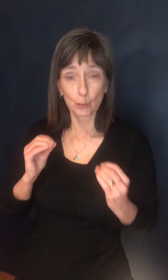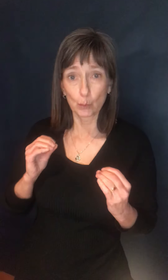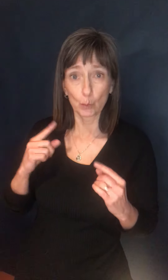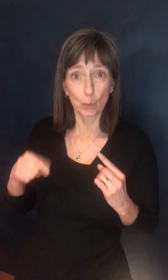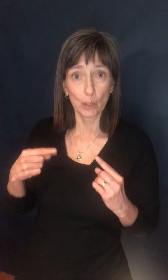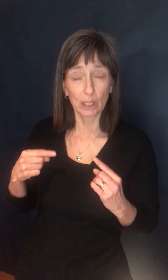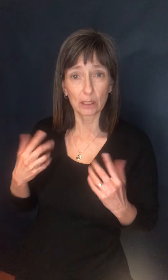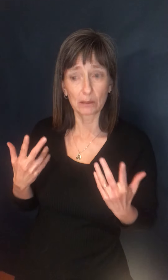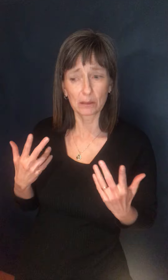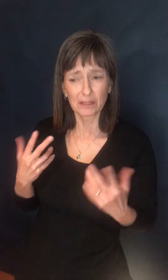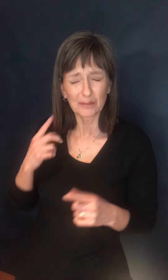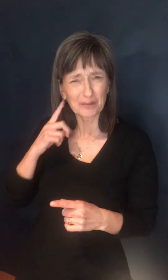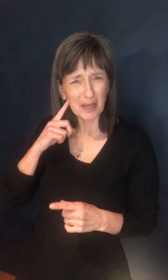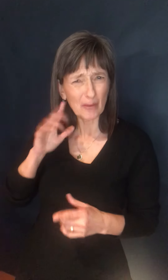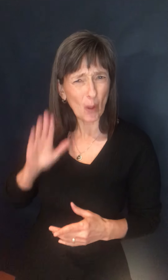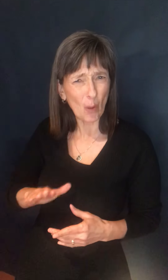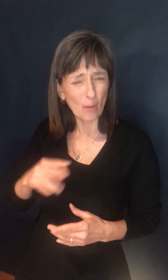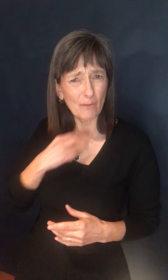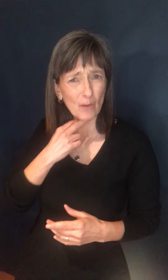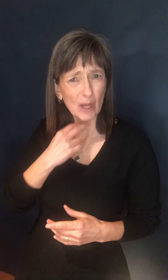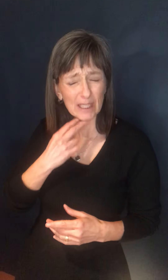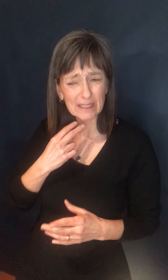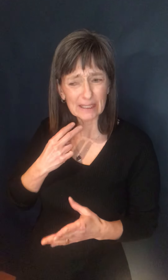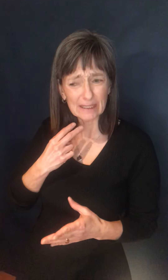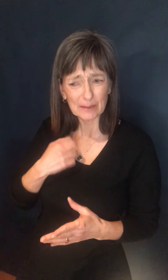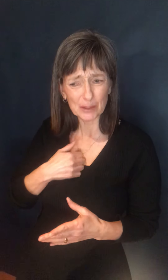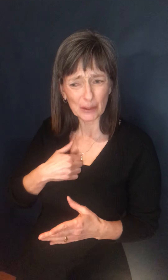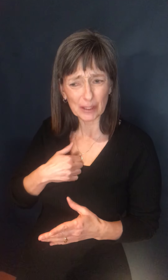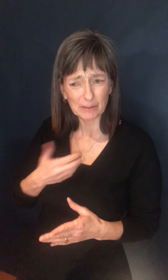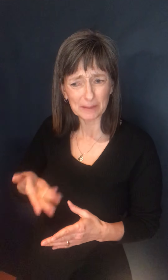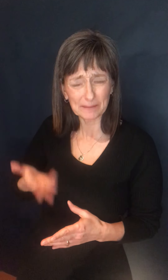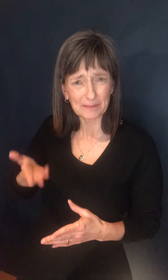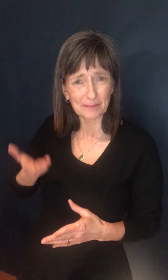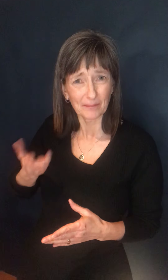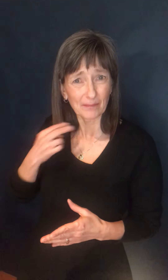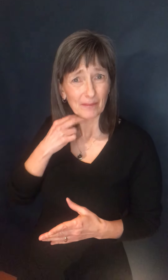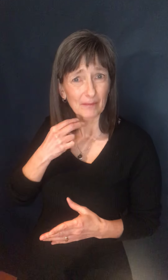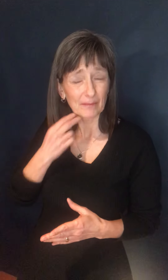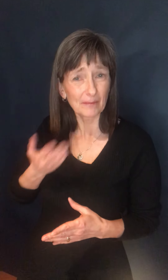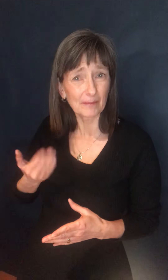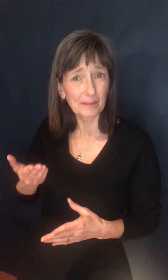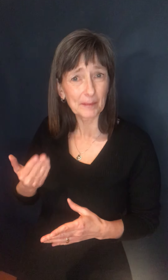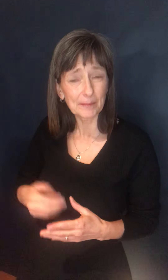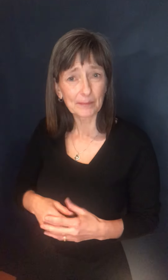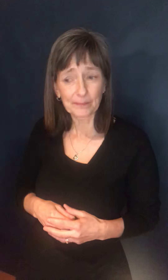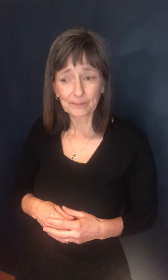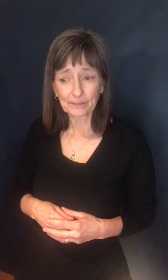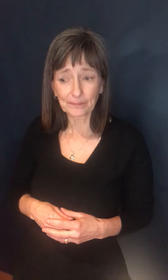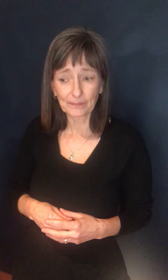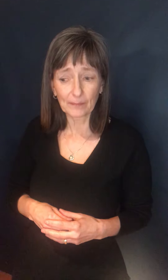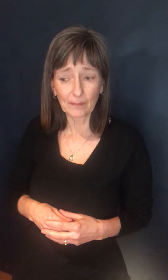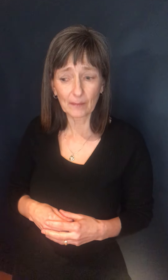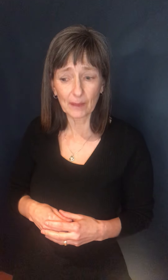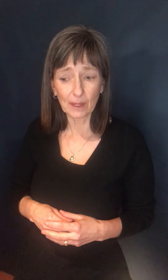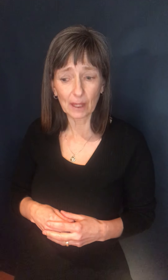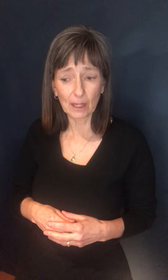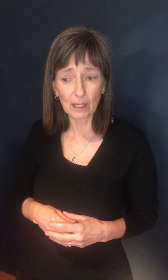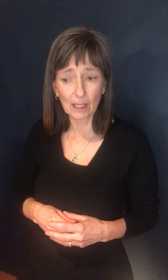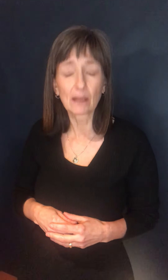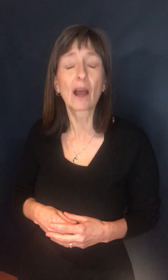Sorry, Mark, it's quite difficult to hear you. I apologize. Do you mind repeating, uh, speaking perhaps a little louder? Sure. I'll turn on my mic. Is that better?